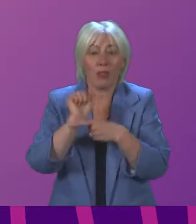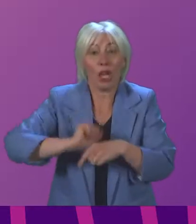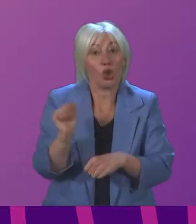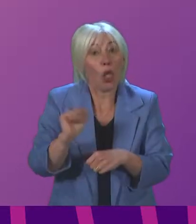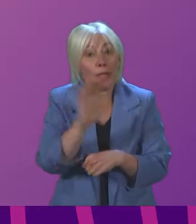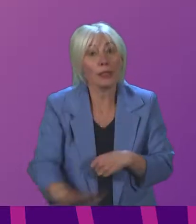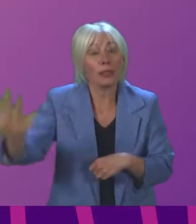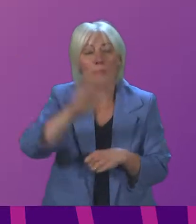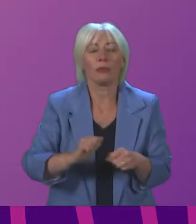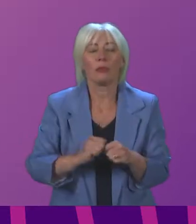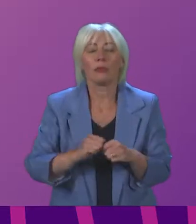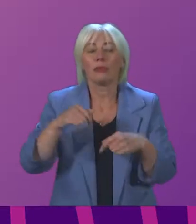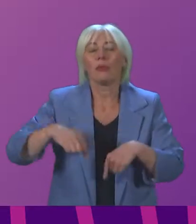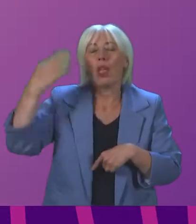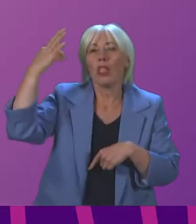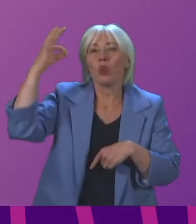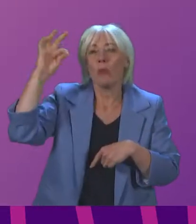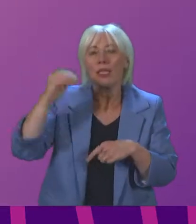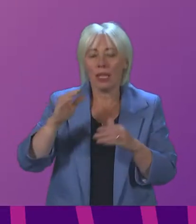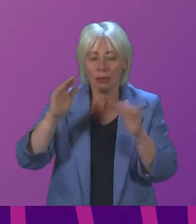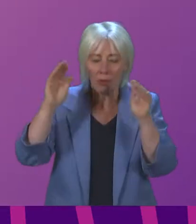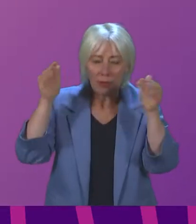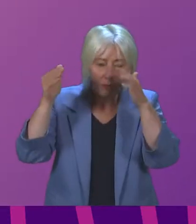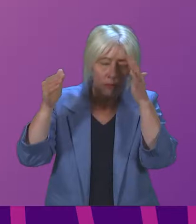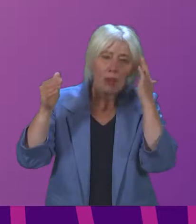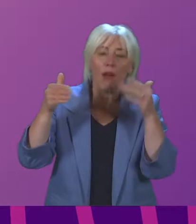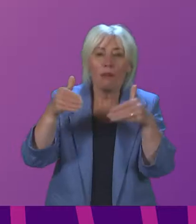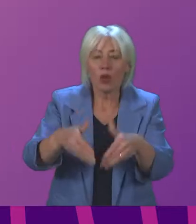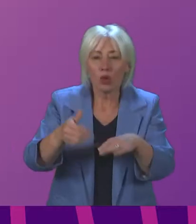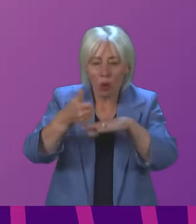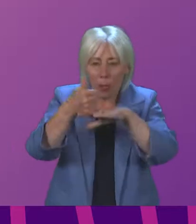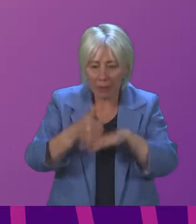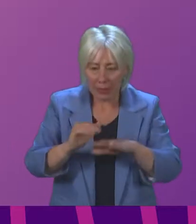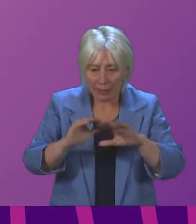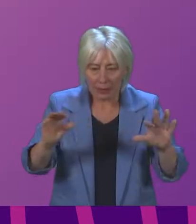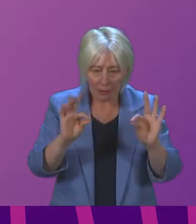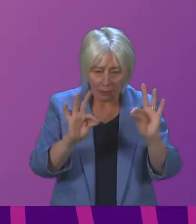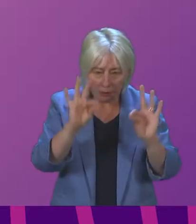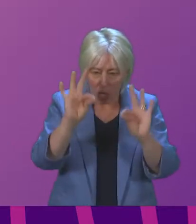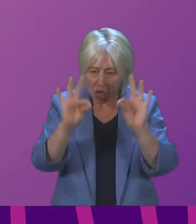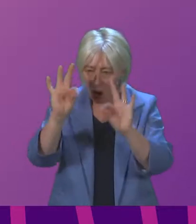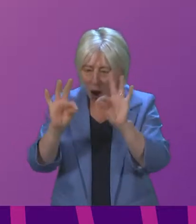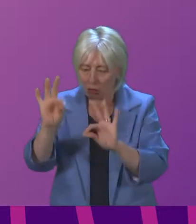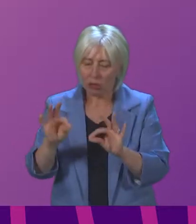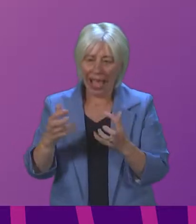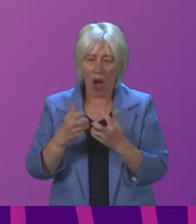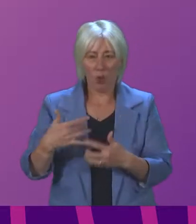over the last few months has necessarily focused on baseline measures and our approach to trying to live with the virus. For